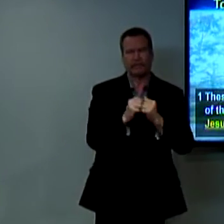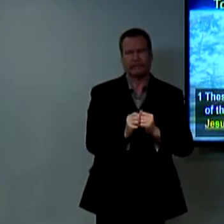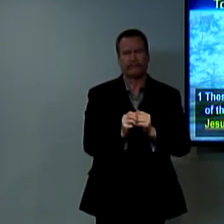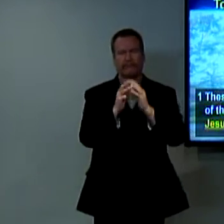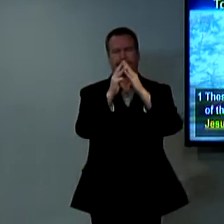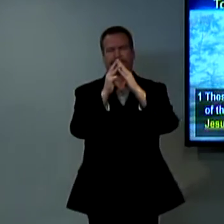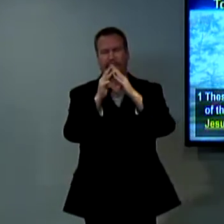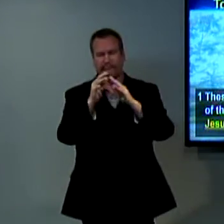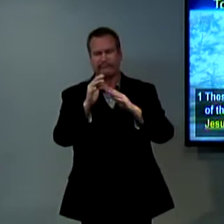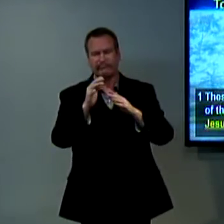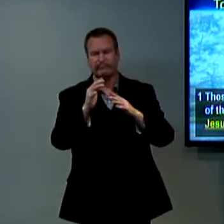servants